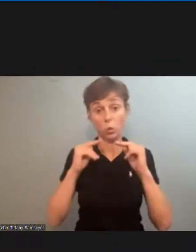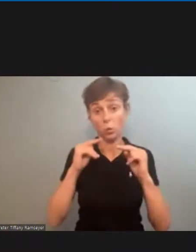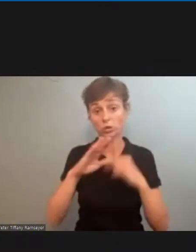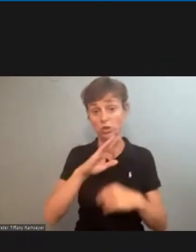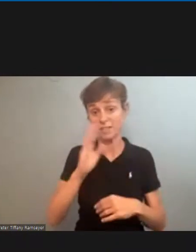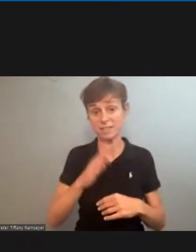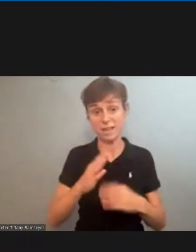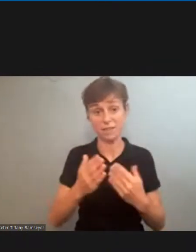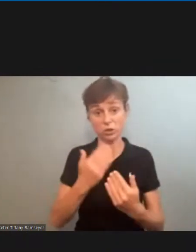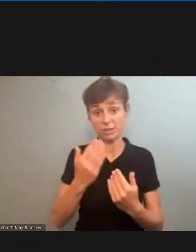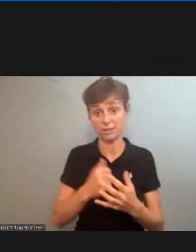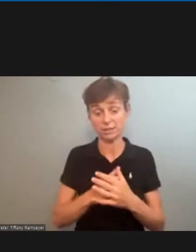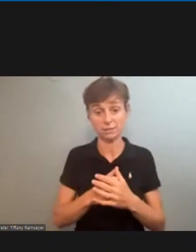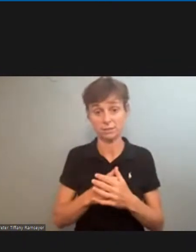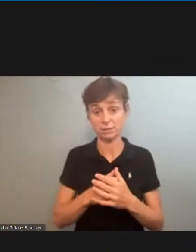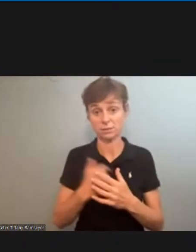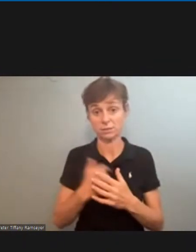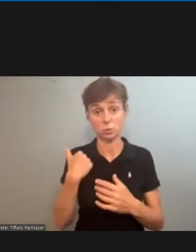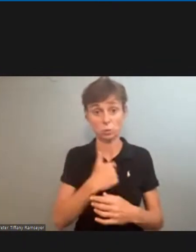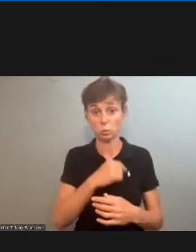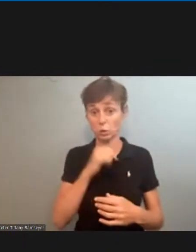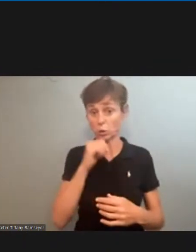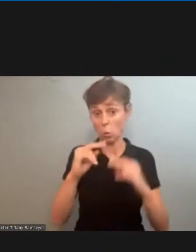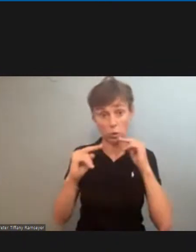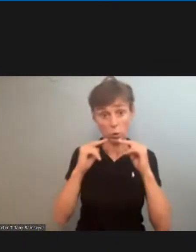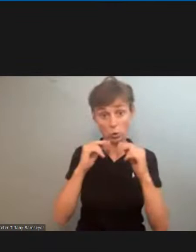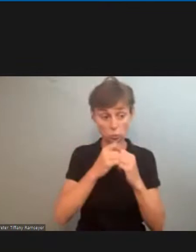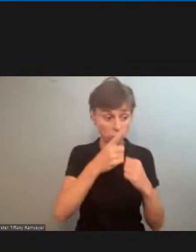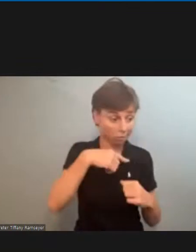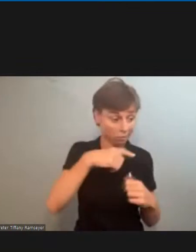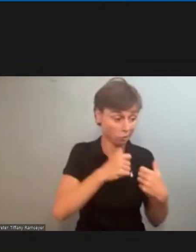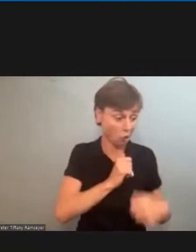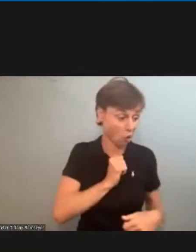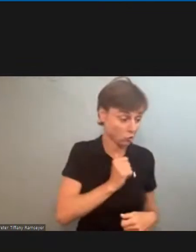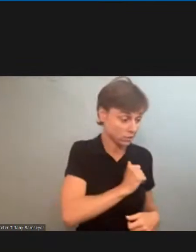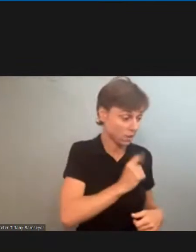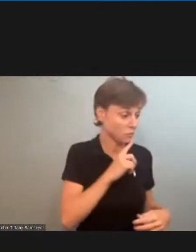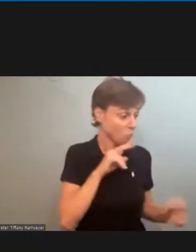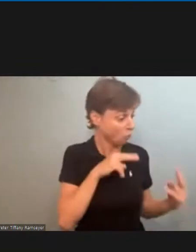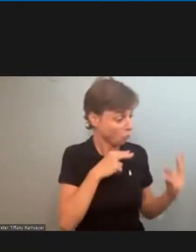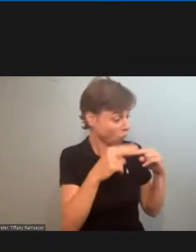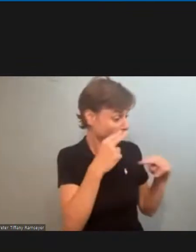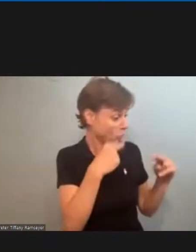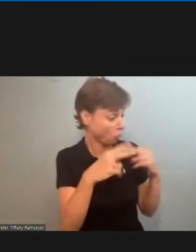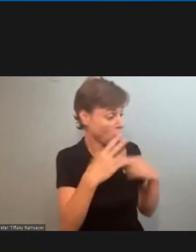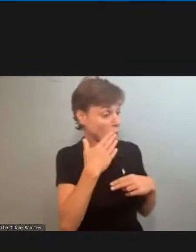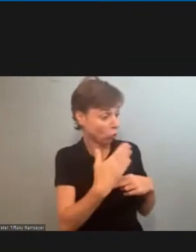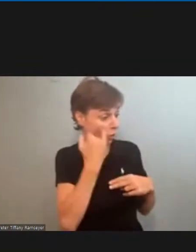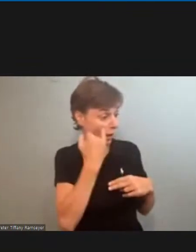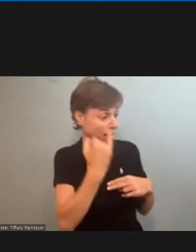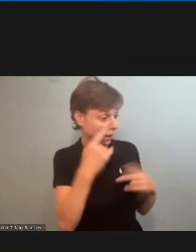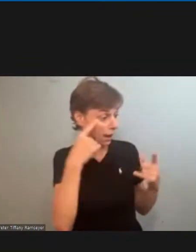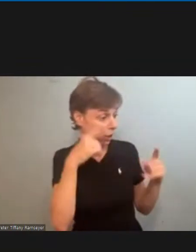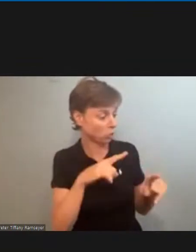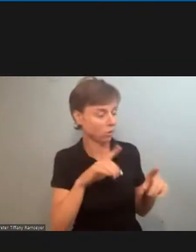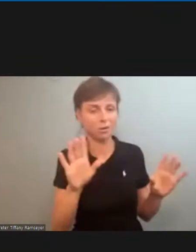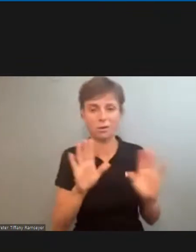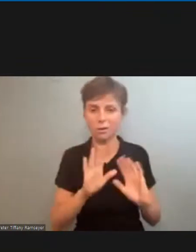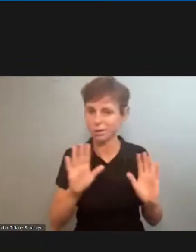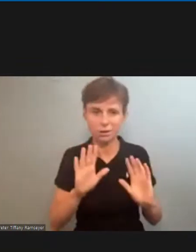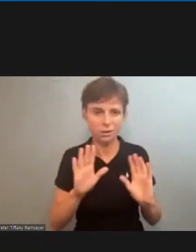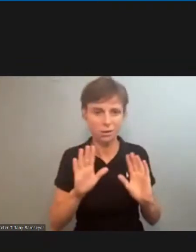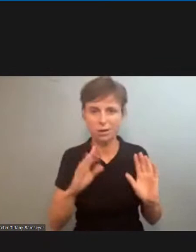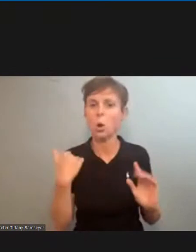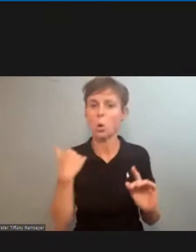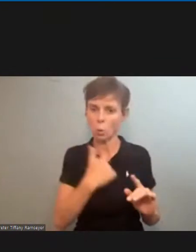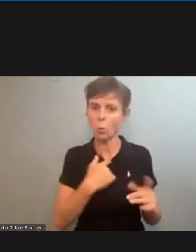are not negotiating with ourselves we're not looking at ourselves in the merits and oh that's a good idea i agree we're negotiating with